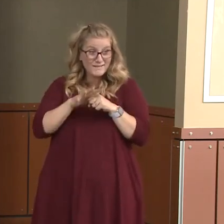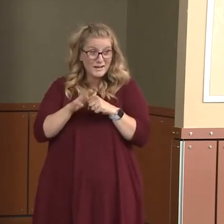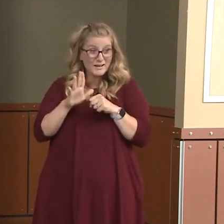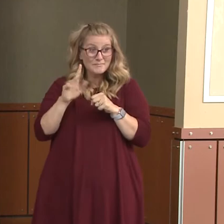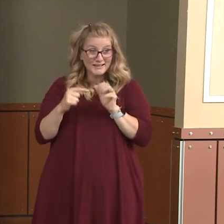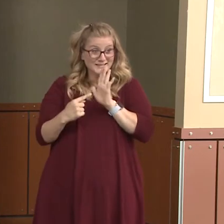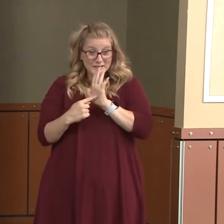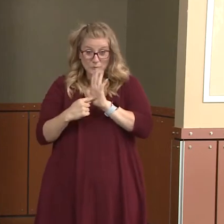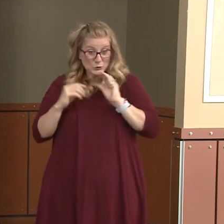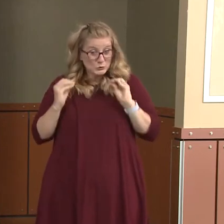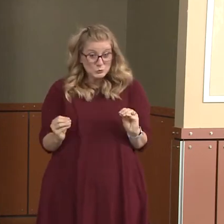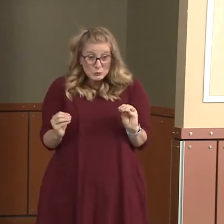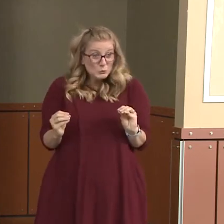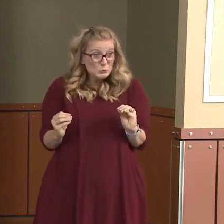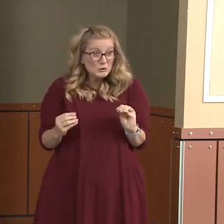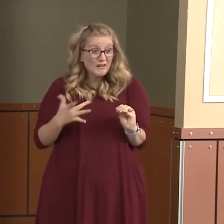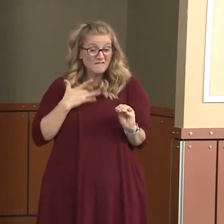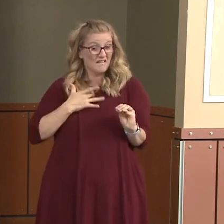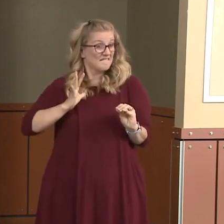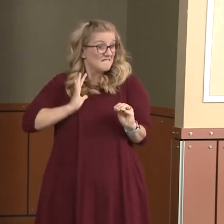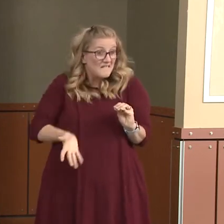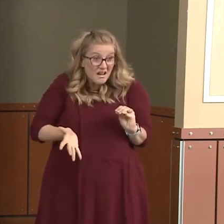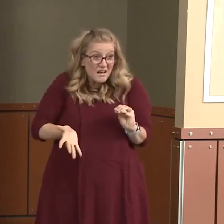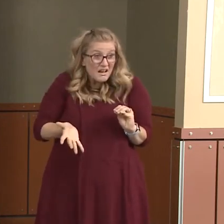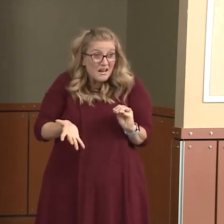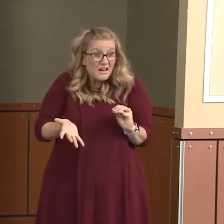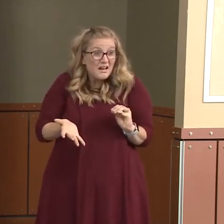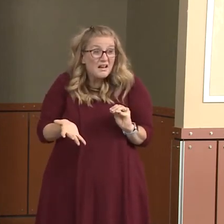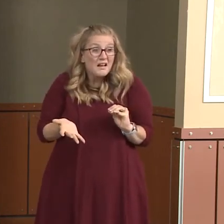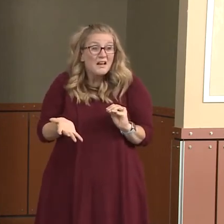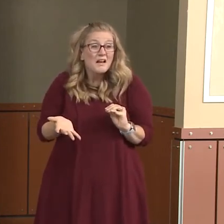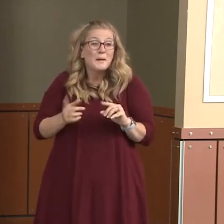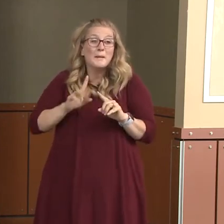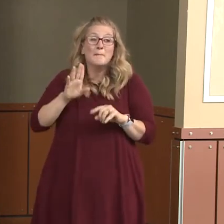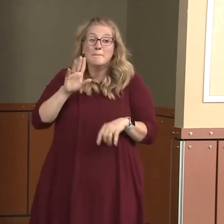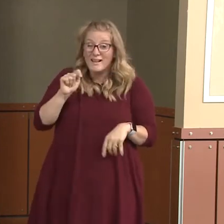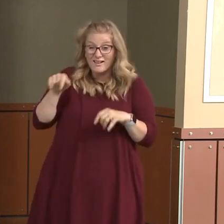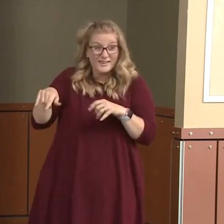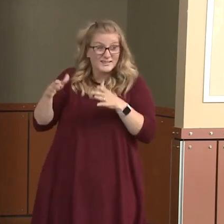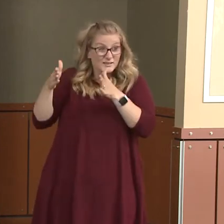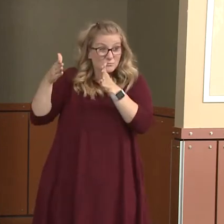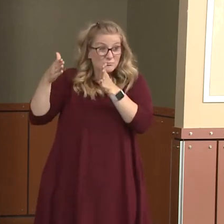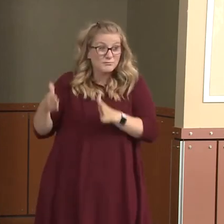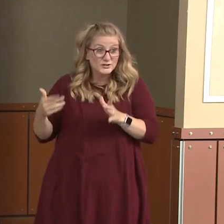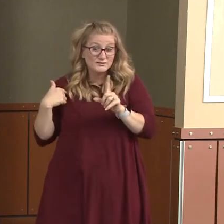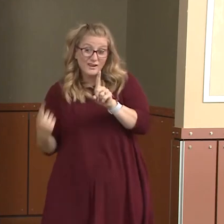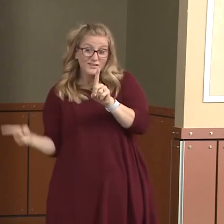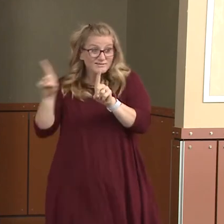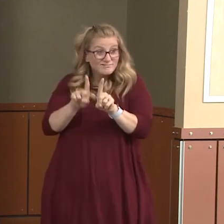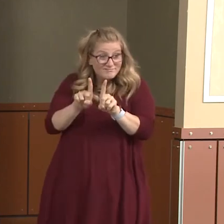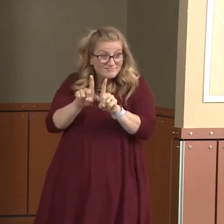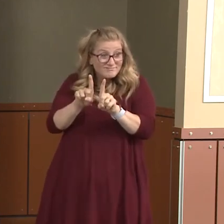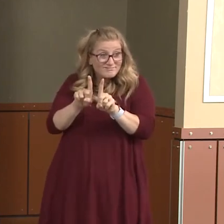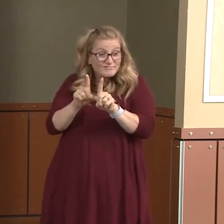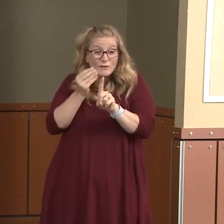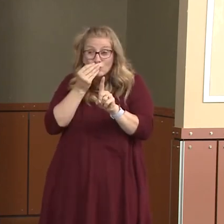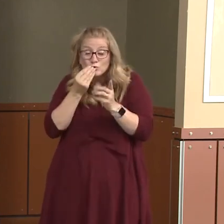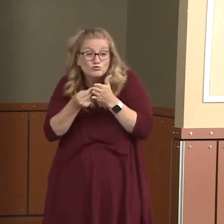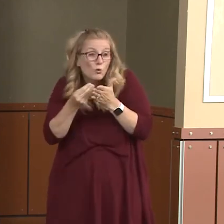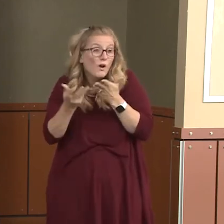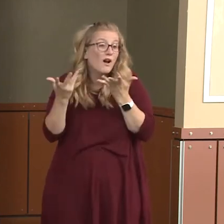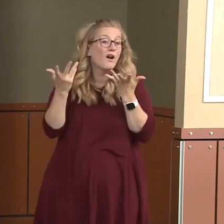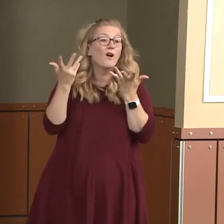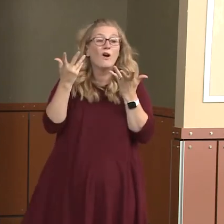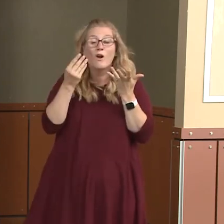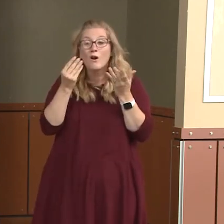I could do fine, but the person that I'm next to at the grocery store who's serving me, maybe